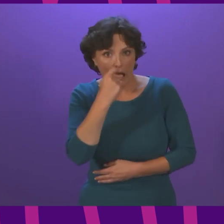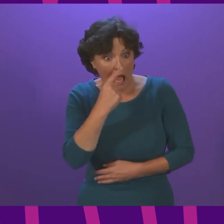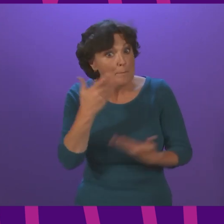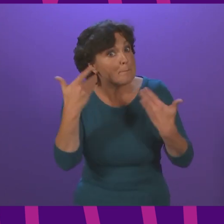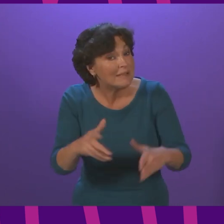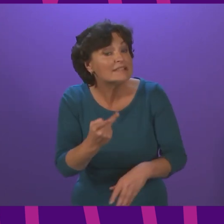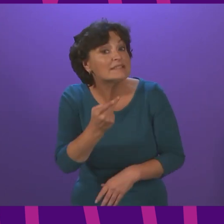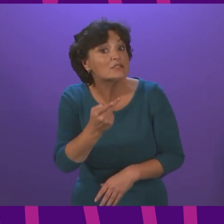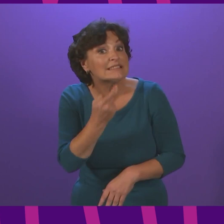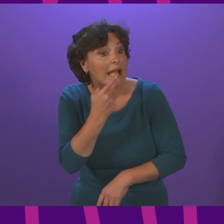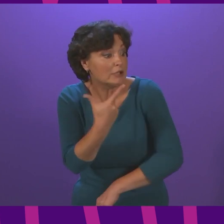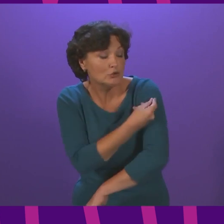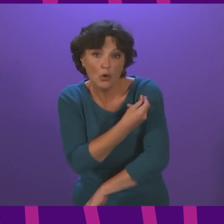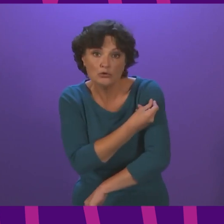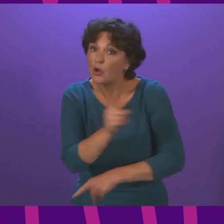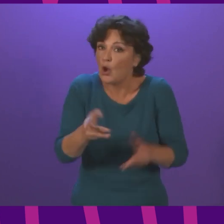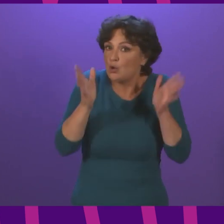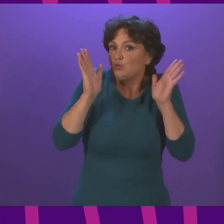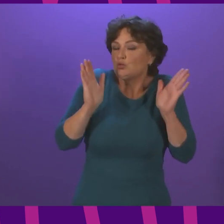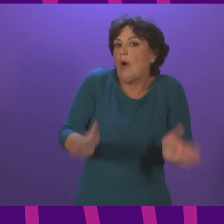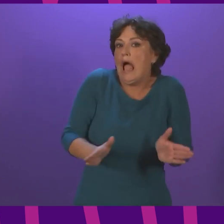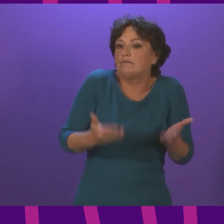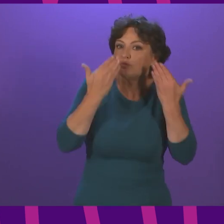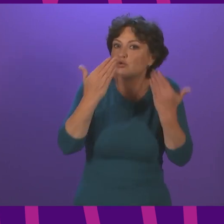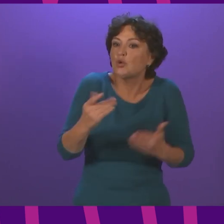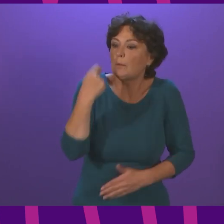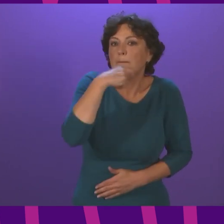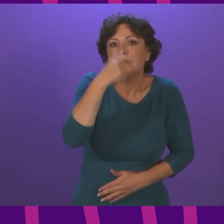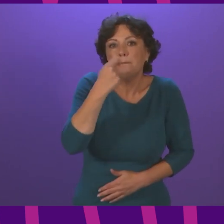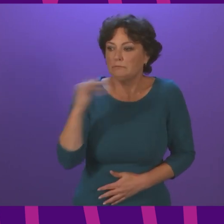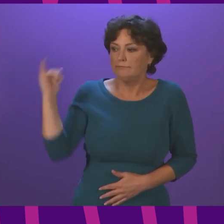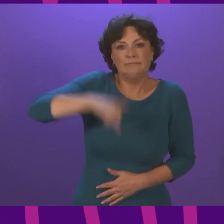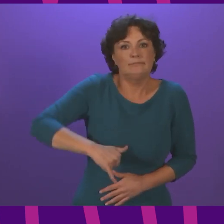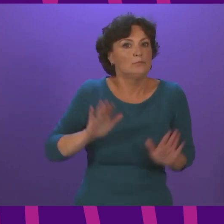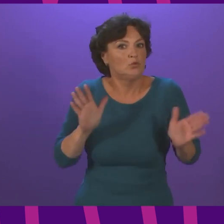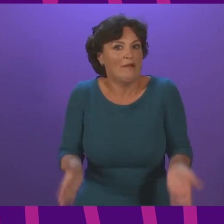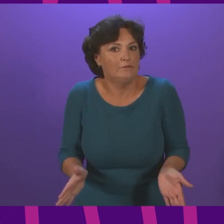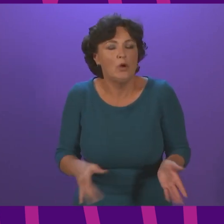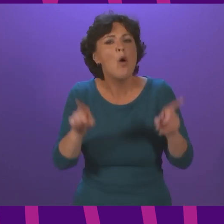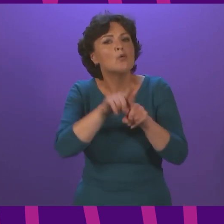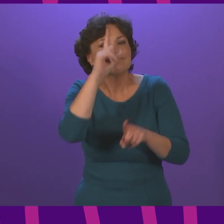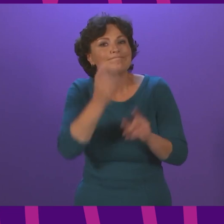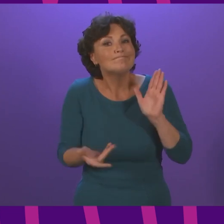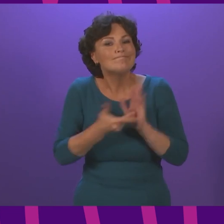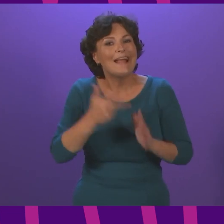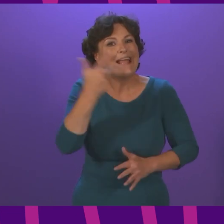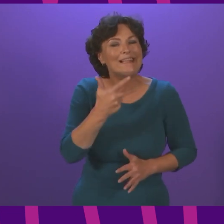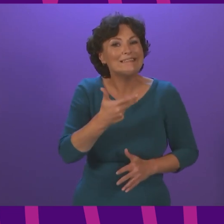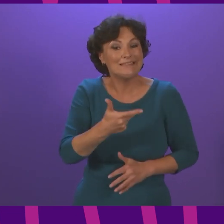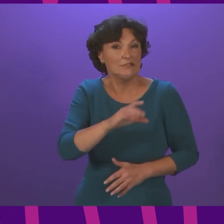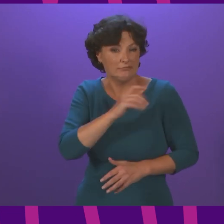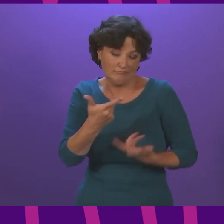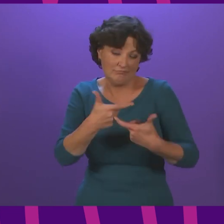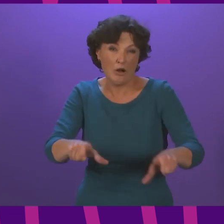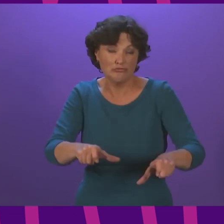negative test result before they travel to Scotland. In addition, 18 countries, which includes Canada, Australia and New